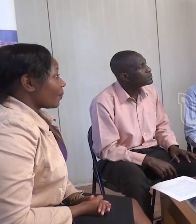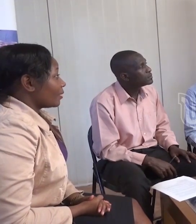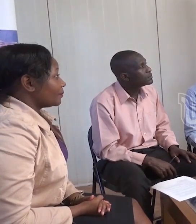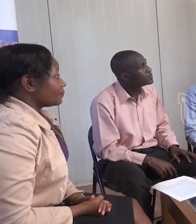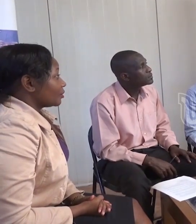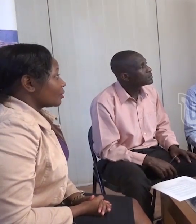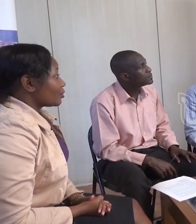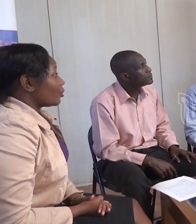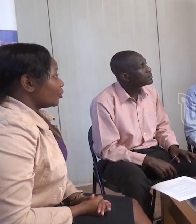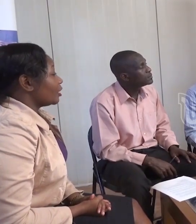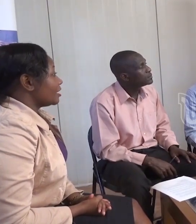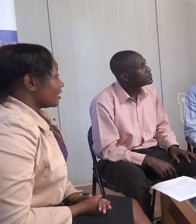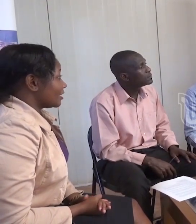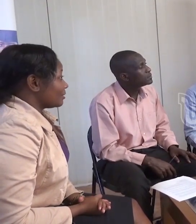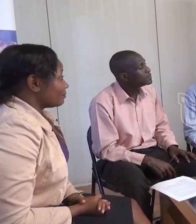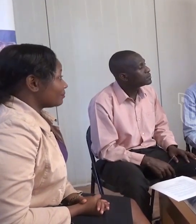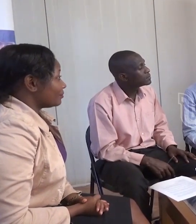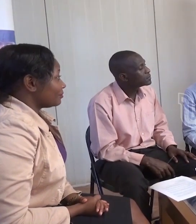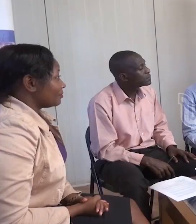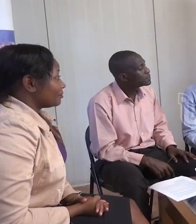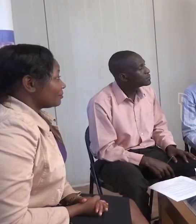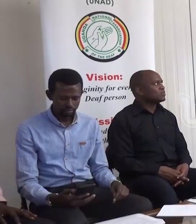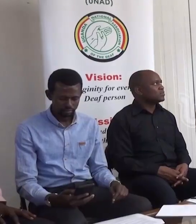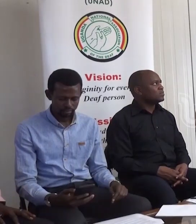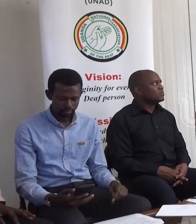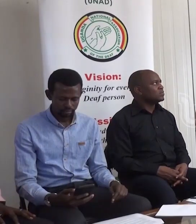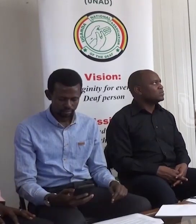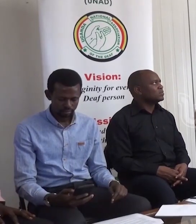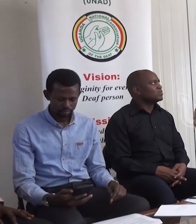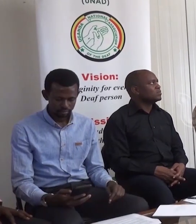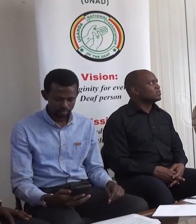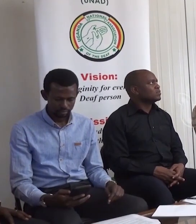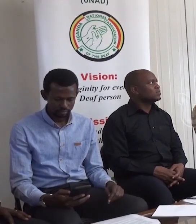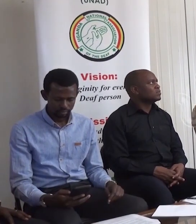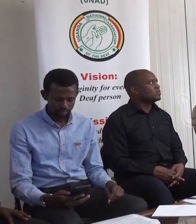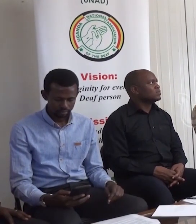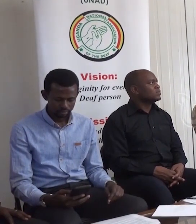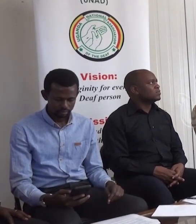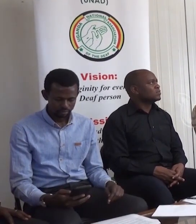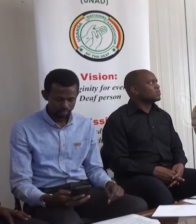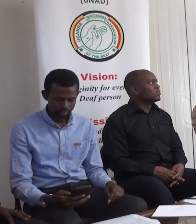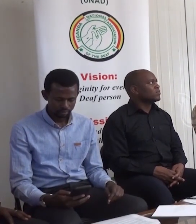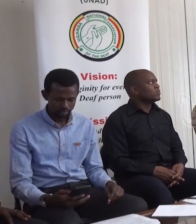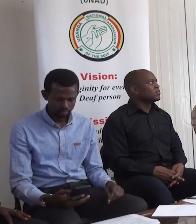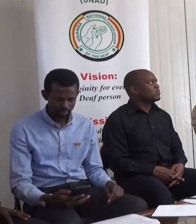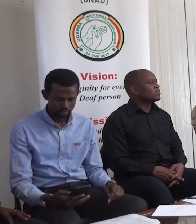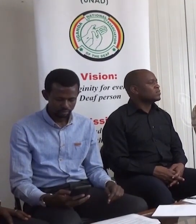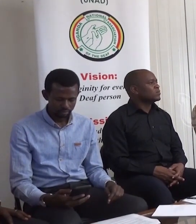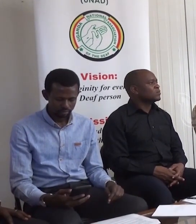because it has not prioritized education of the deaf. Robert Nkwangu, the executive director of the Uganda National Association of the Deaf